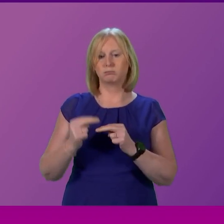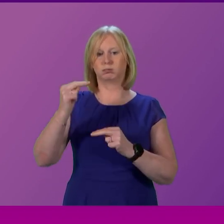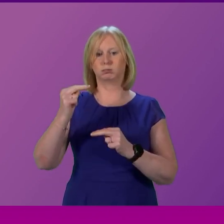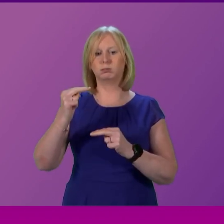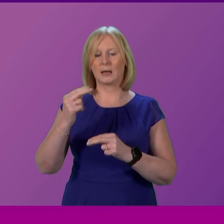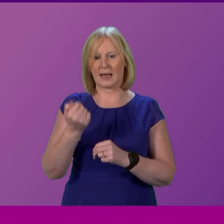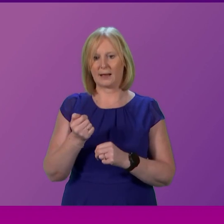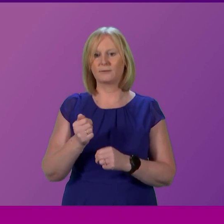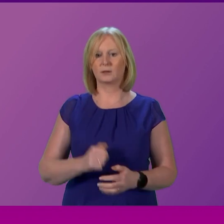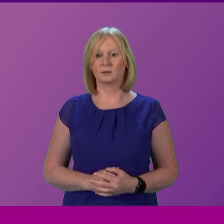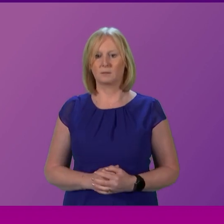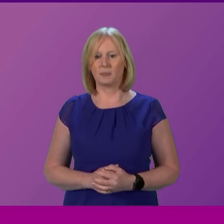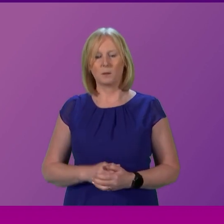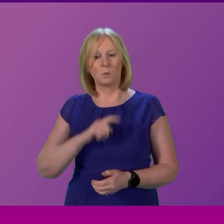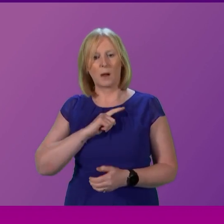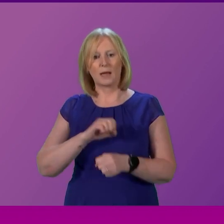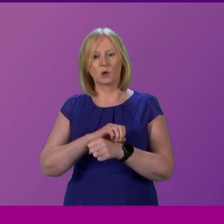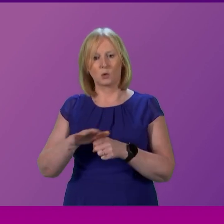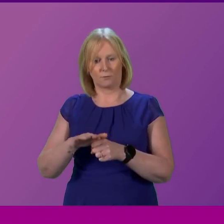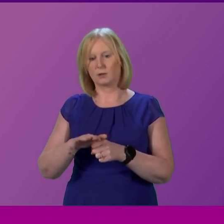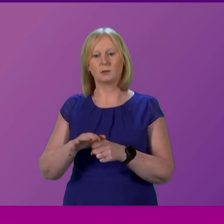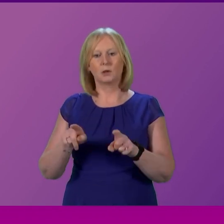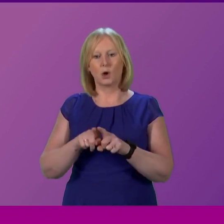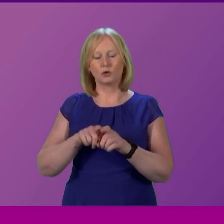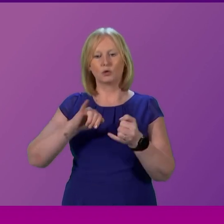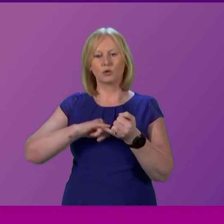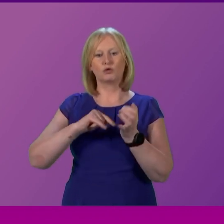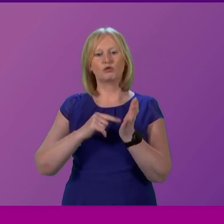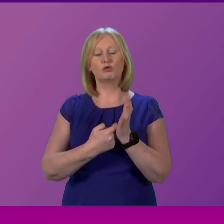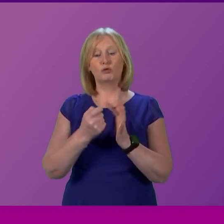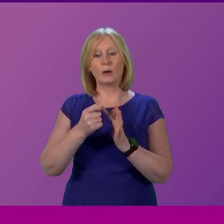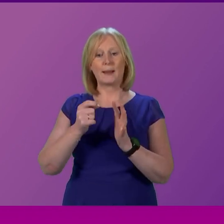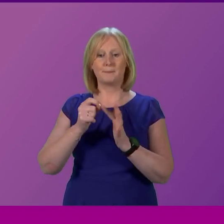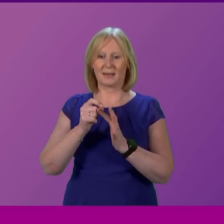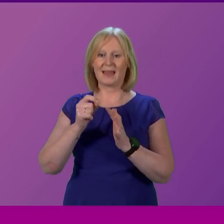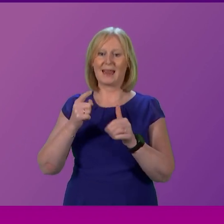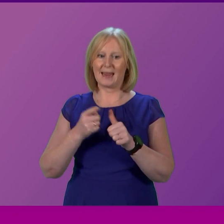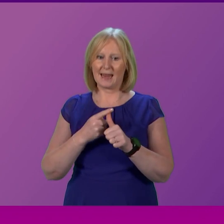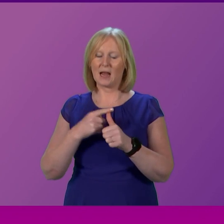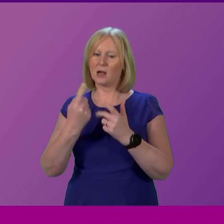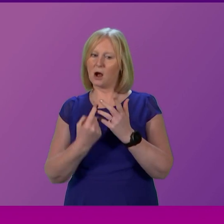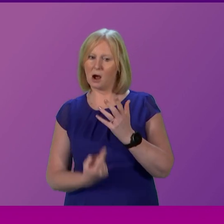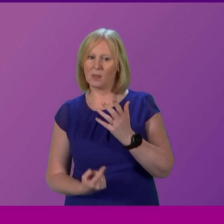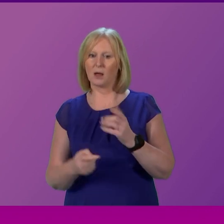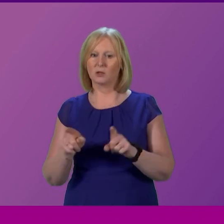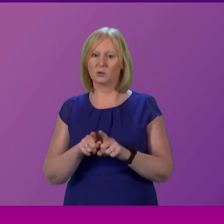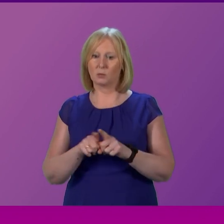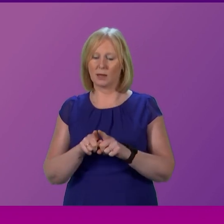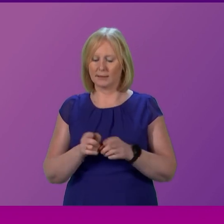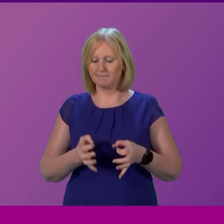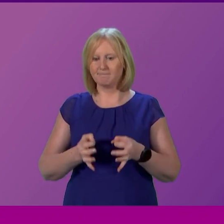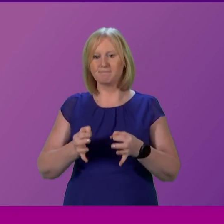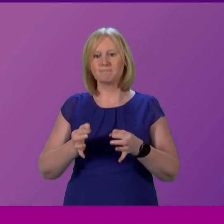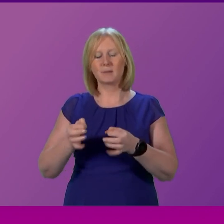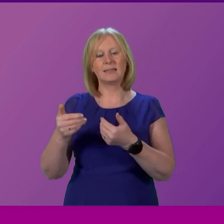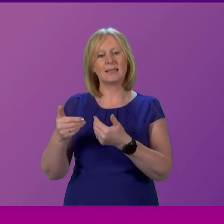and there have been rising cases of Strep A and other respiratory viruses. Challenges around delayed discharge of patients also